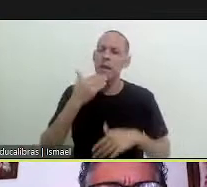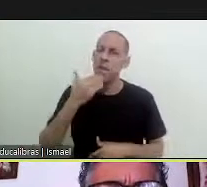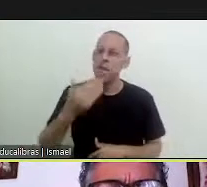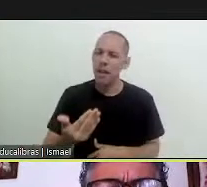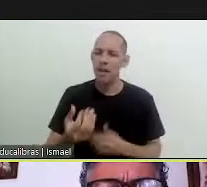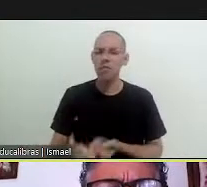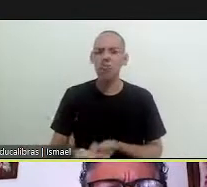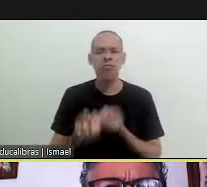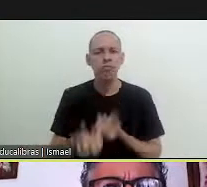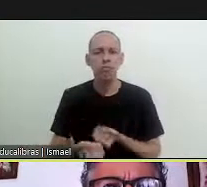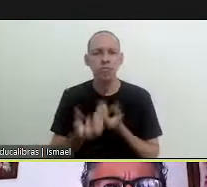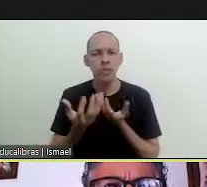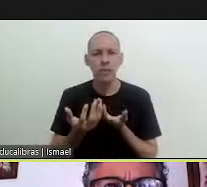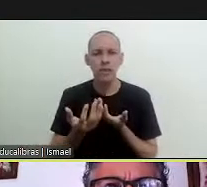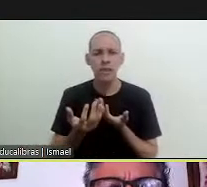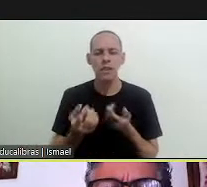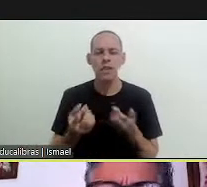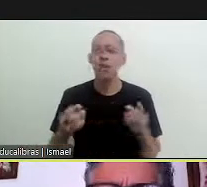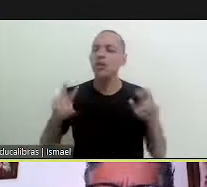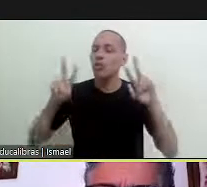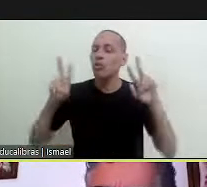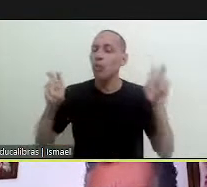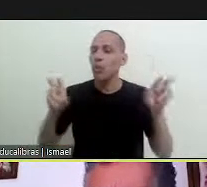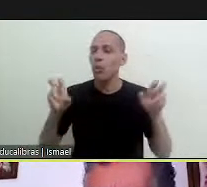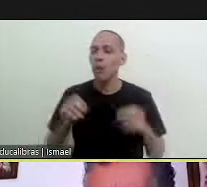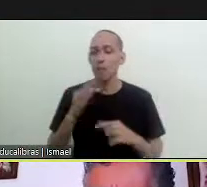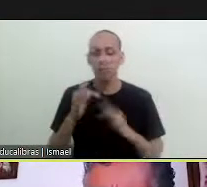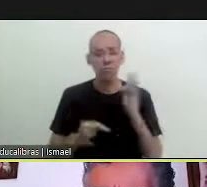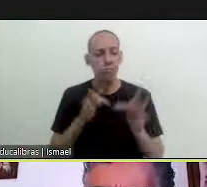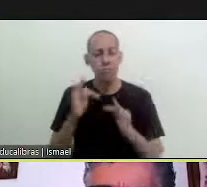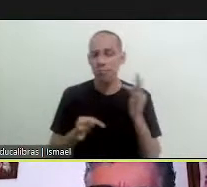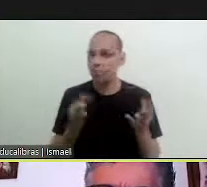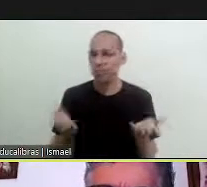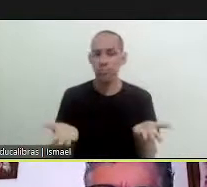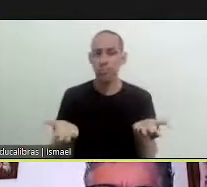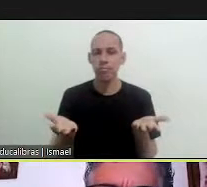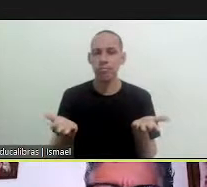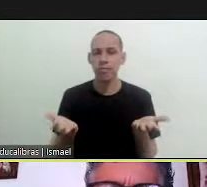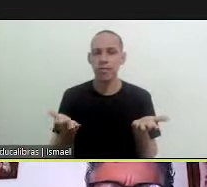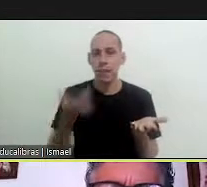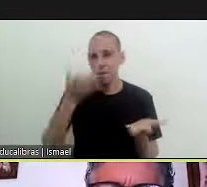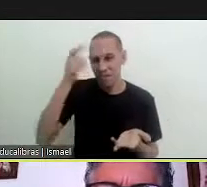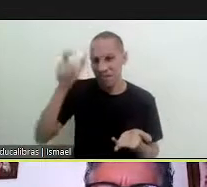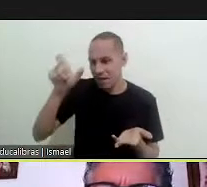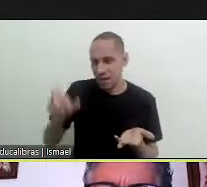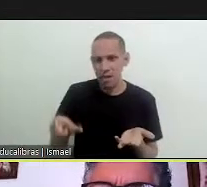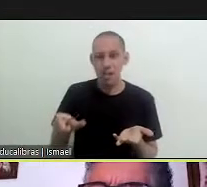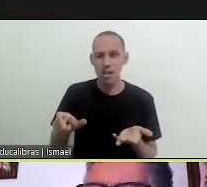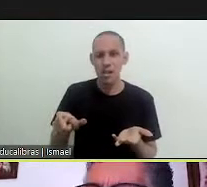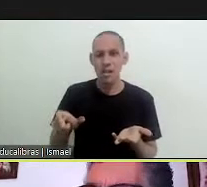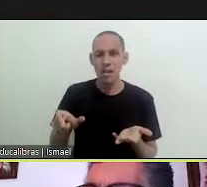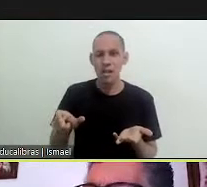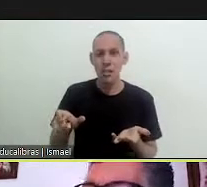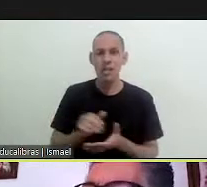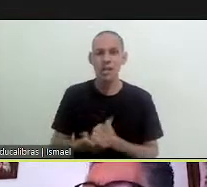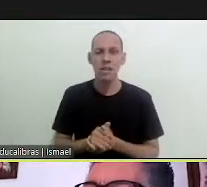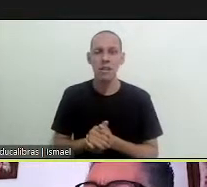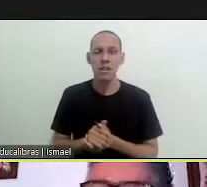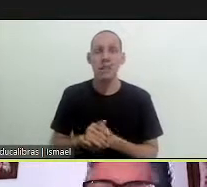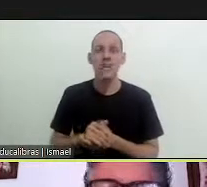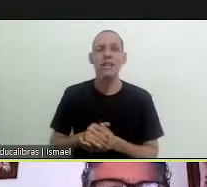at fin de chagas to ask us for information about their treatment this person had